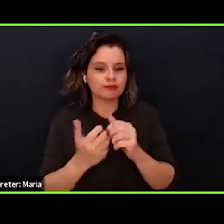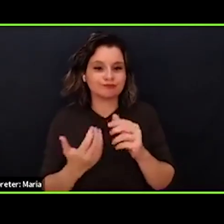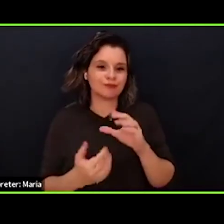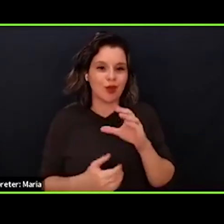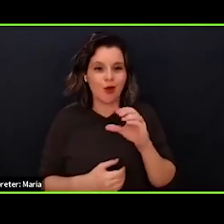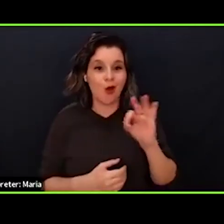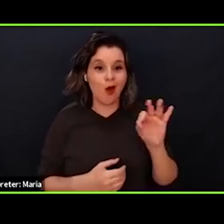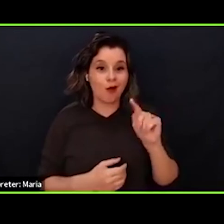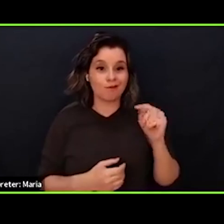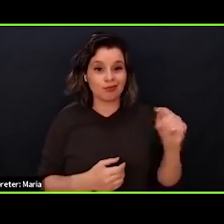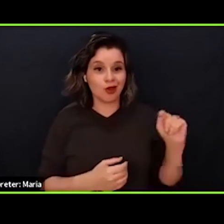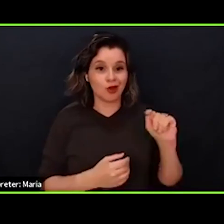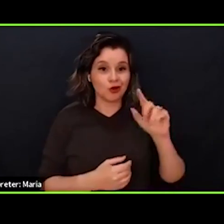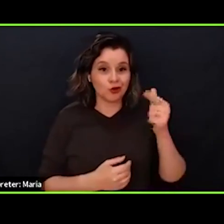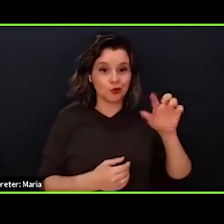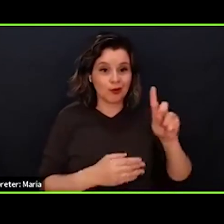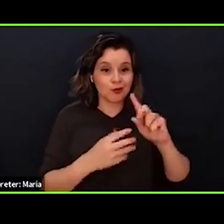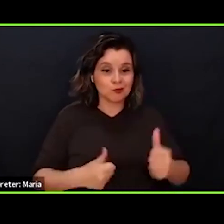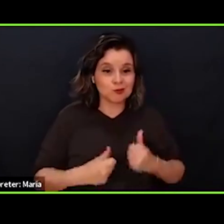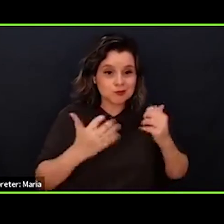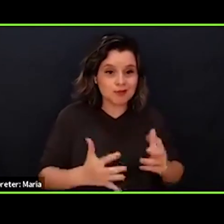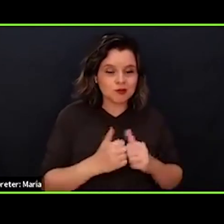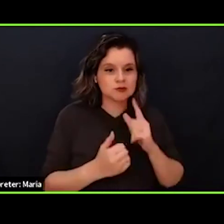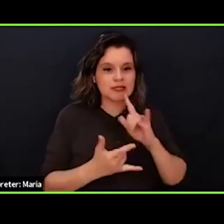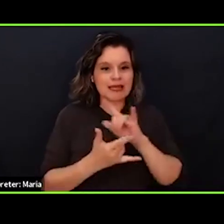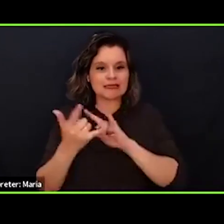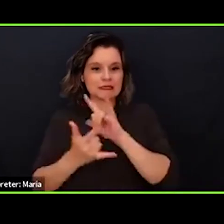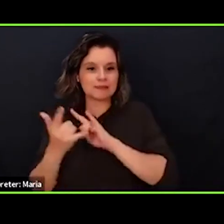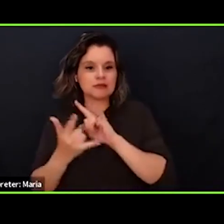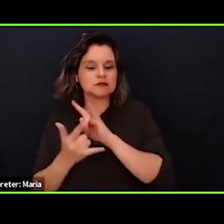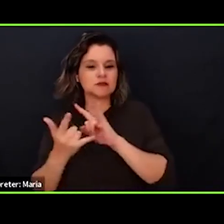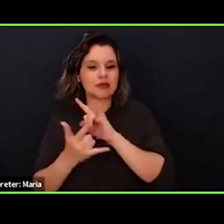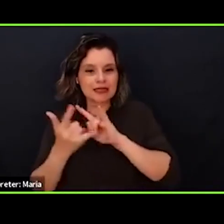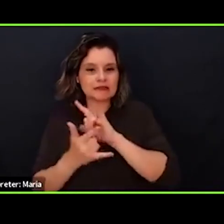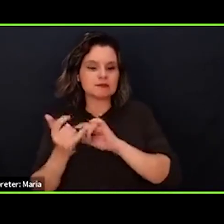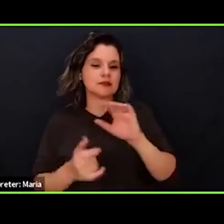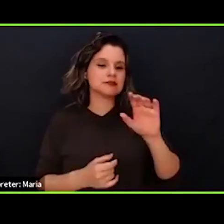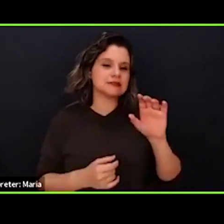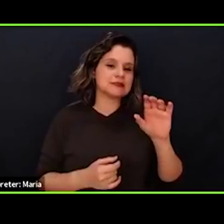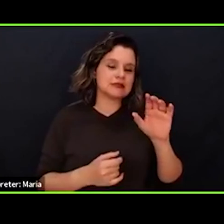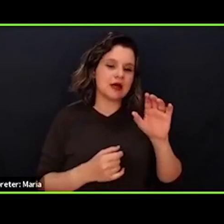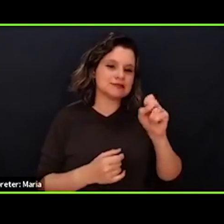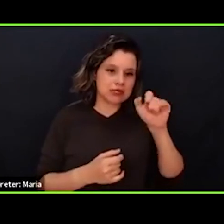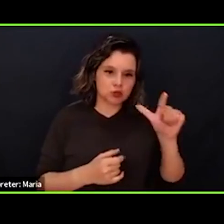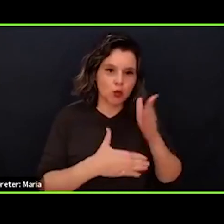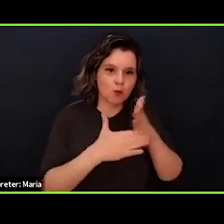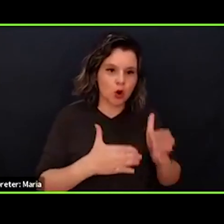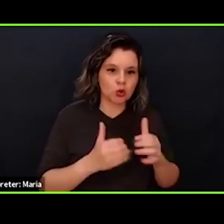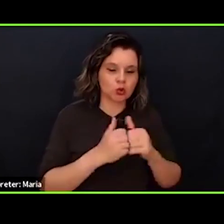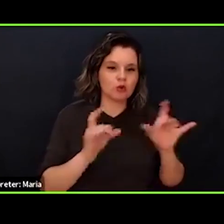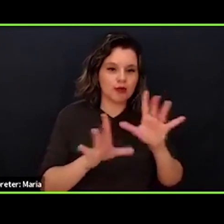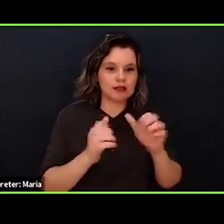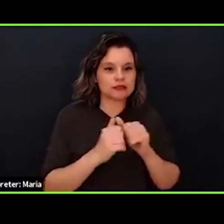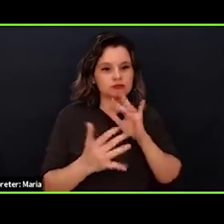in nascent ways where survivors of intimate and sexual partner violence can reach out directly for restorative